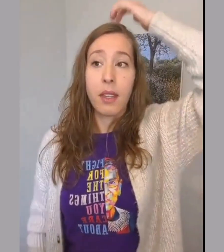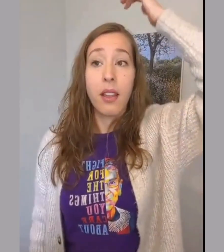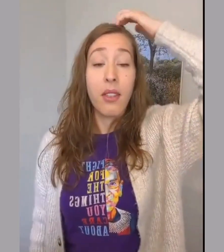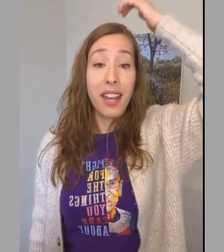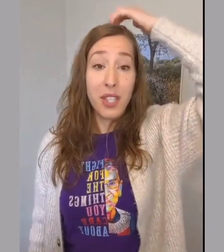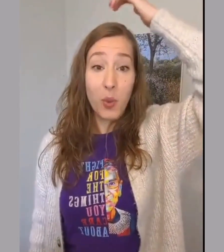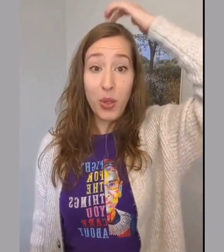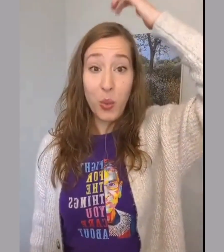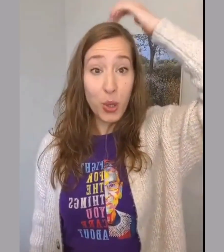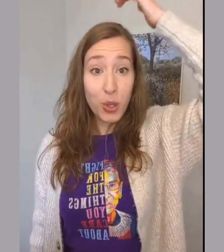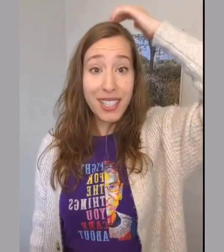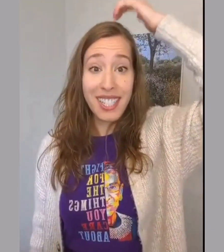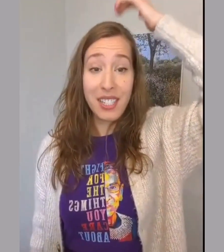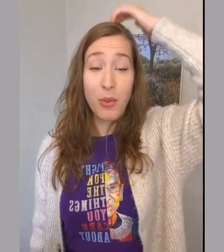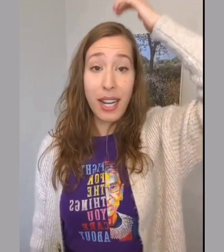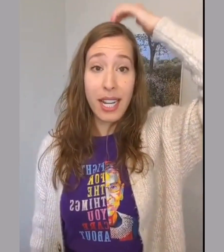That's what the world needs right now.